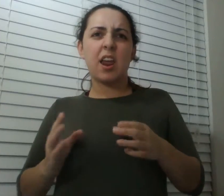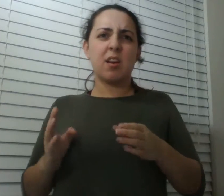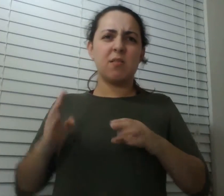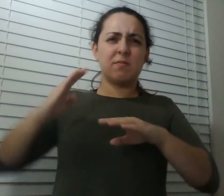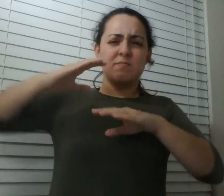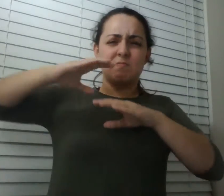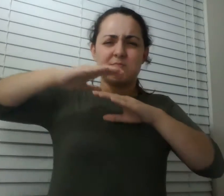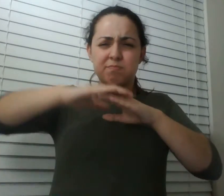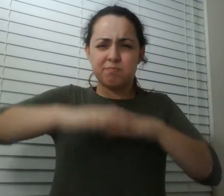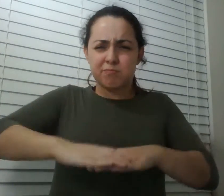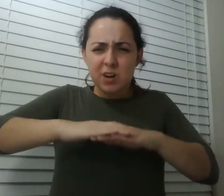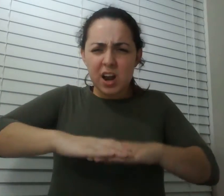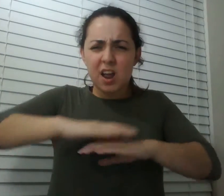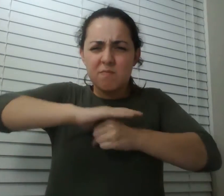almost hear it building